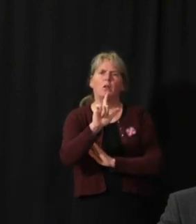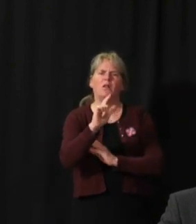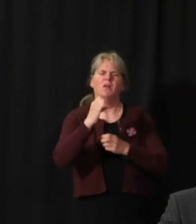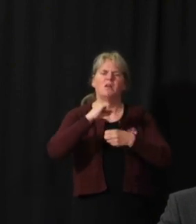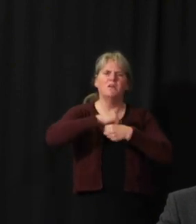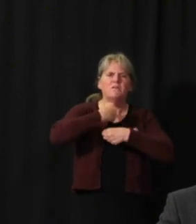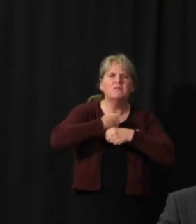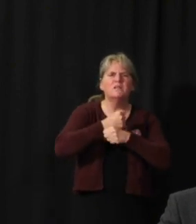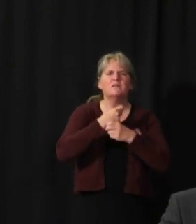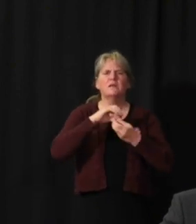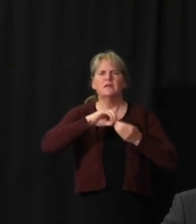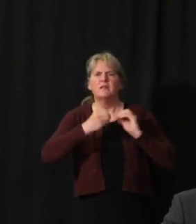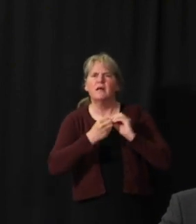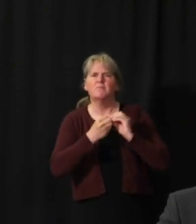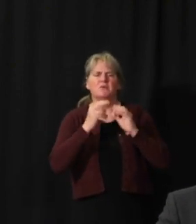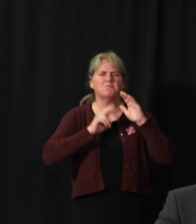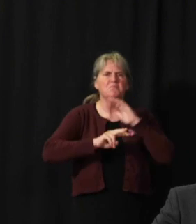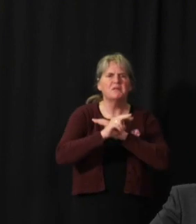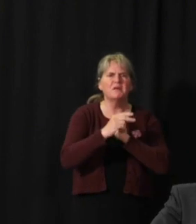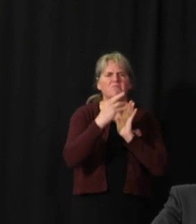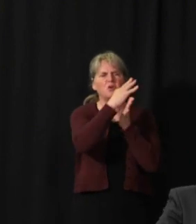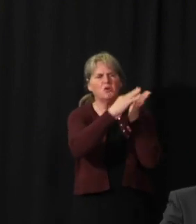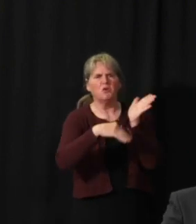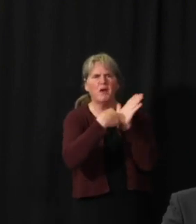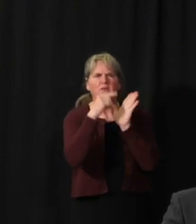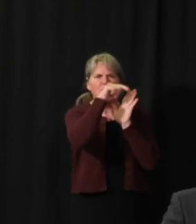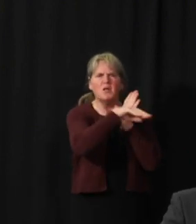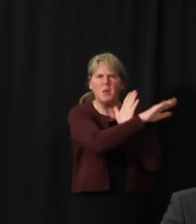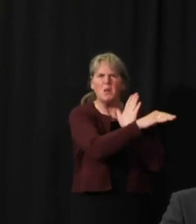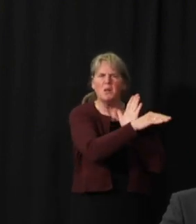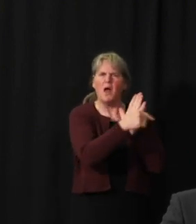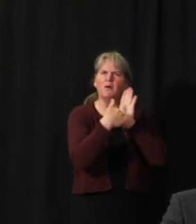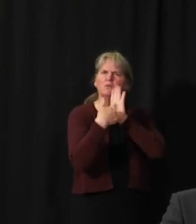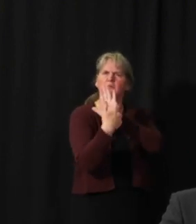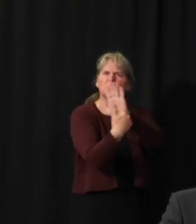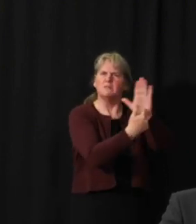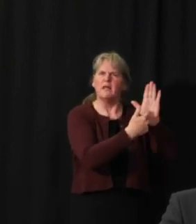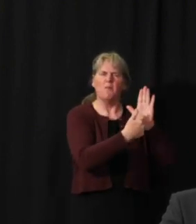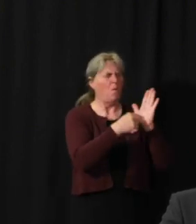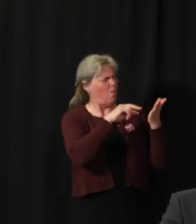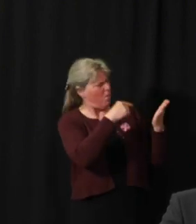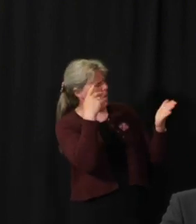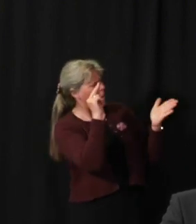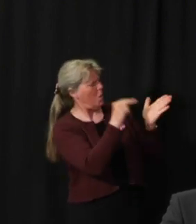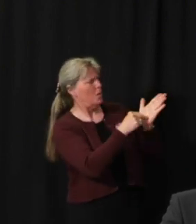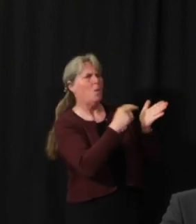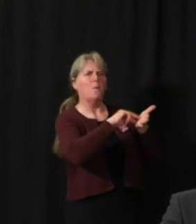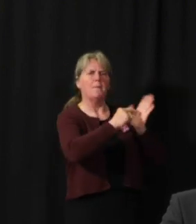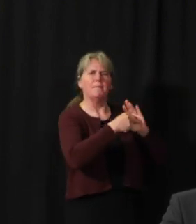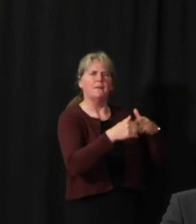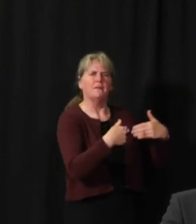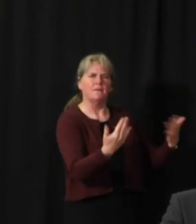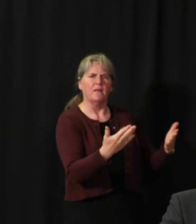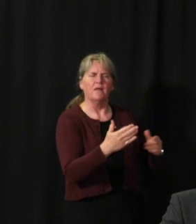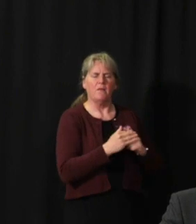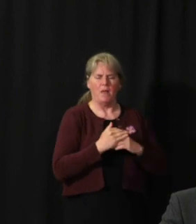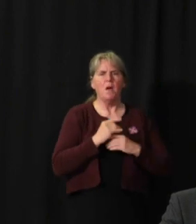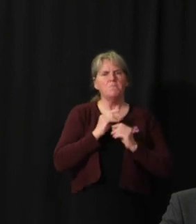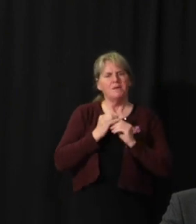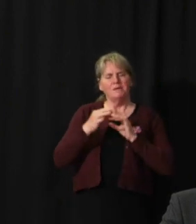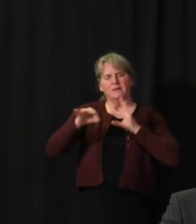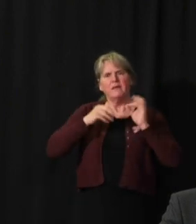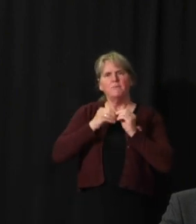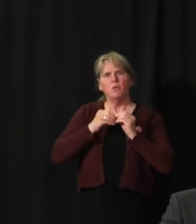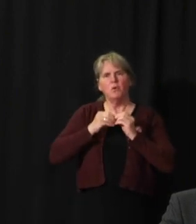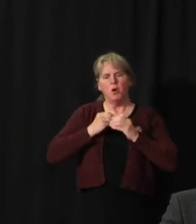I'll be showing are examples of what models can tell us. And so it's really more about the process rather